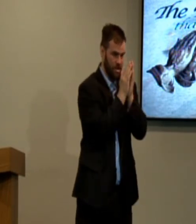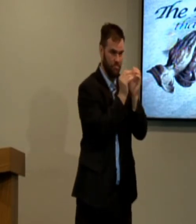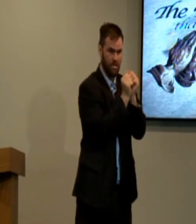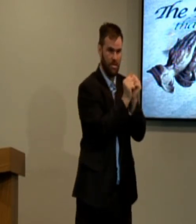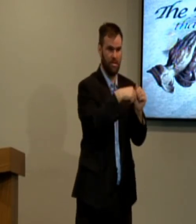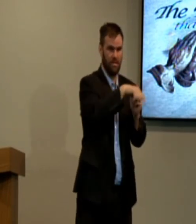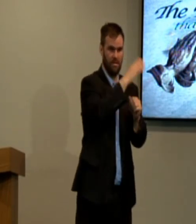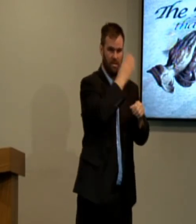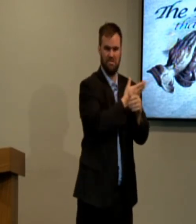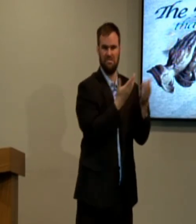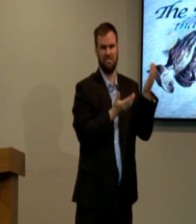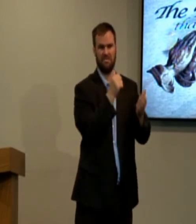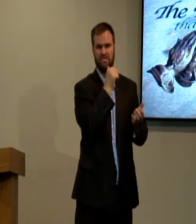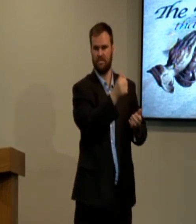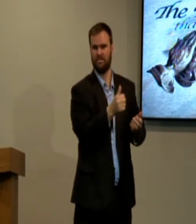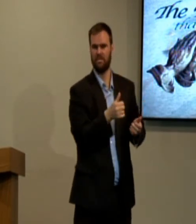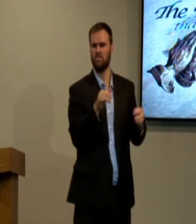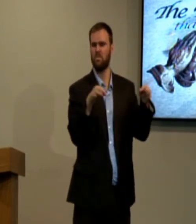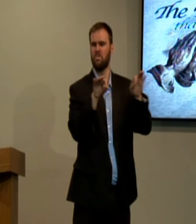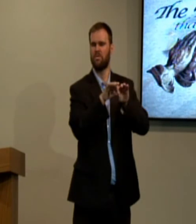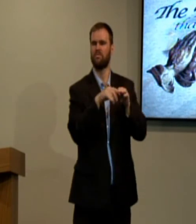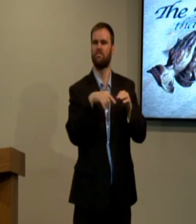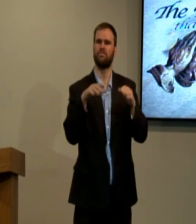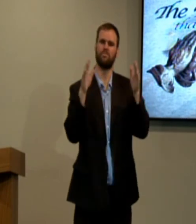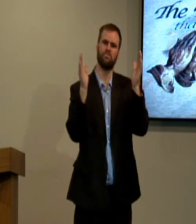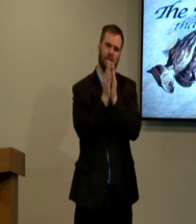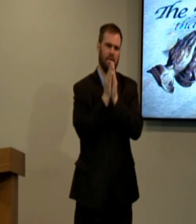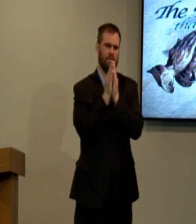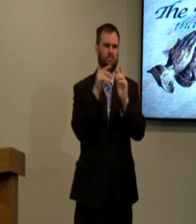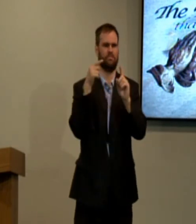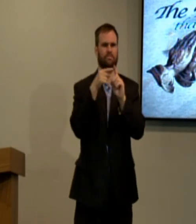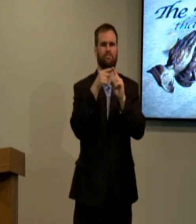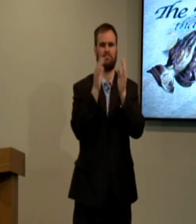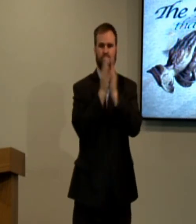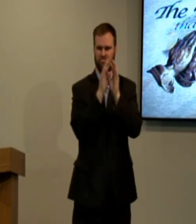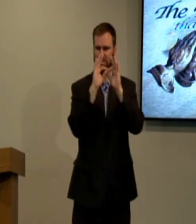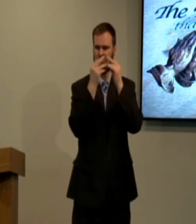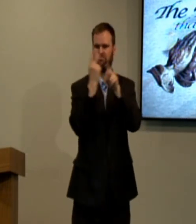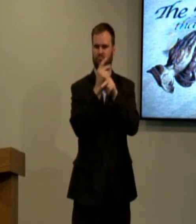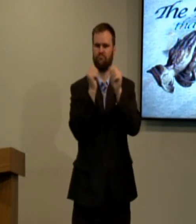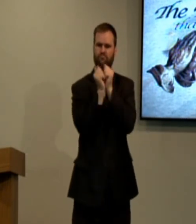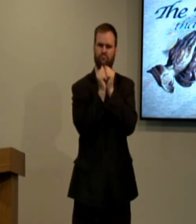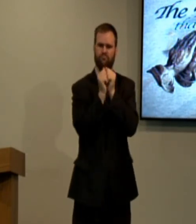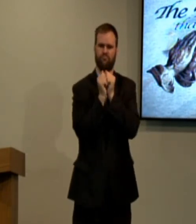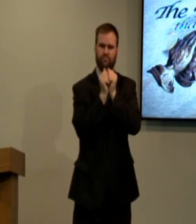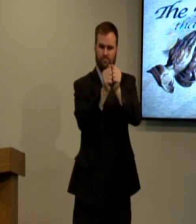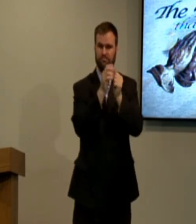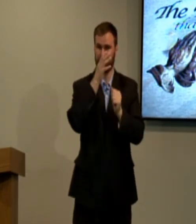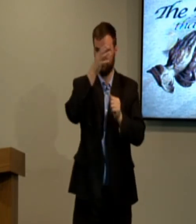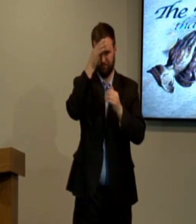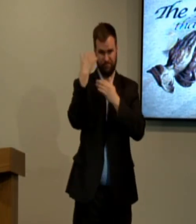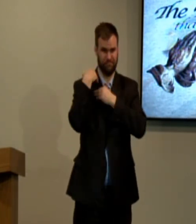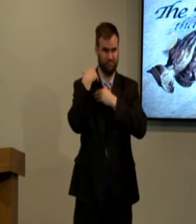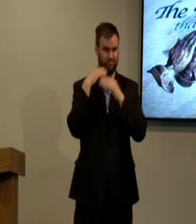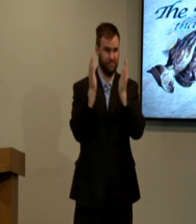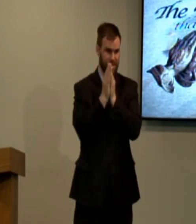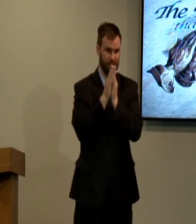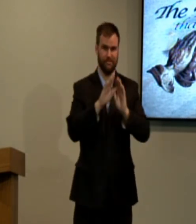That meant Eli's family, do you think they prayed together? Likely not. It's important that we pray as a family. We keep praying